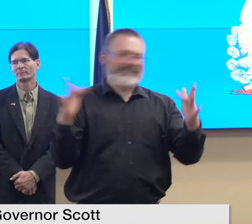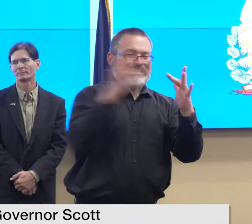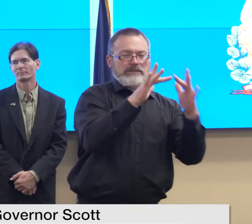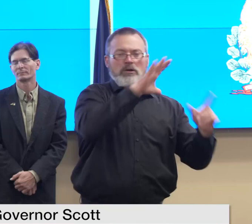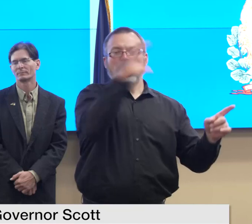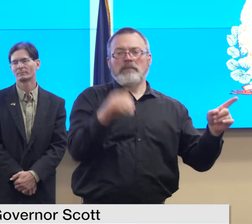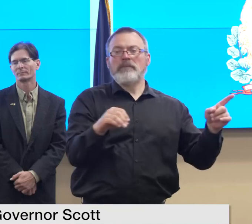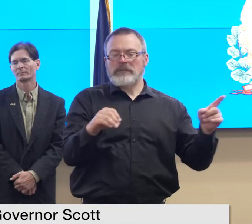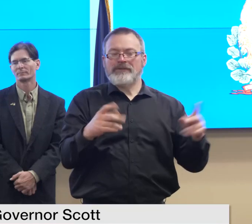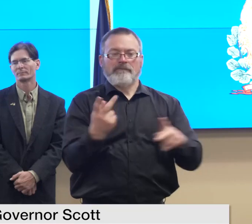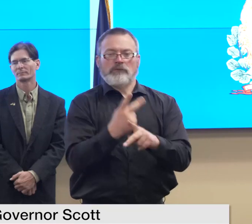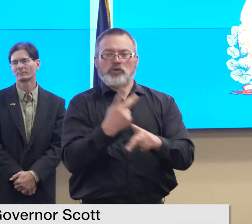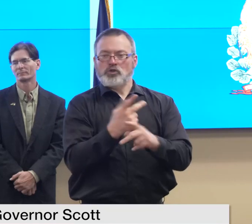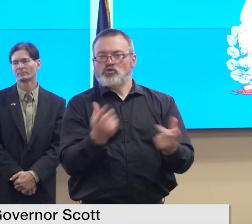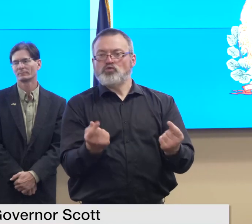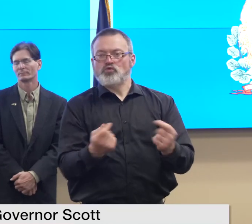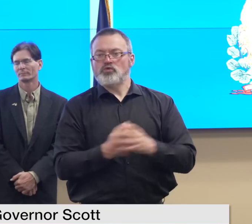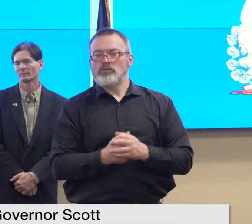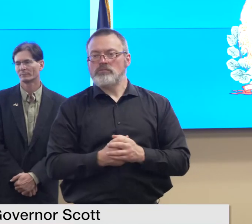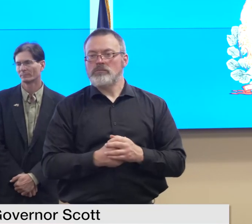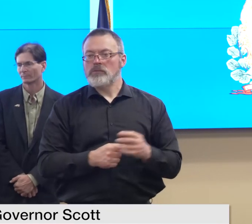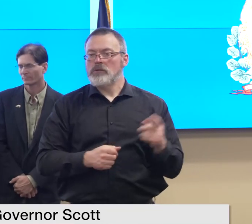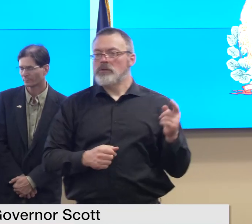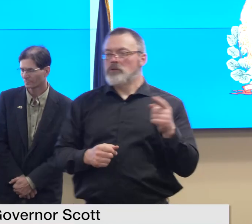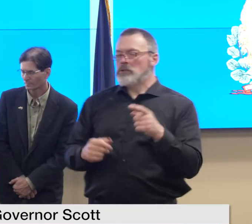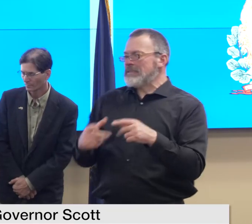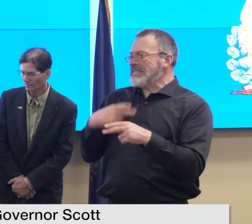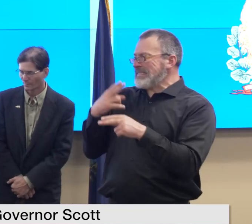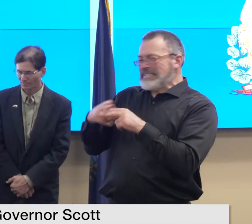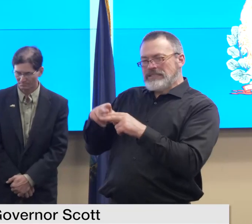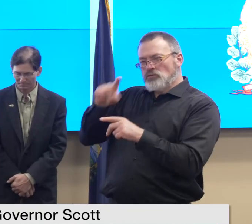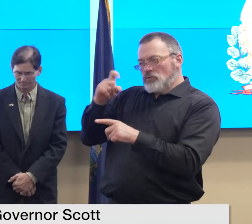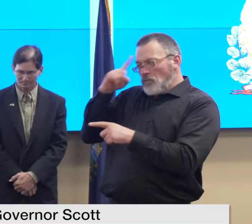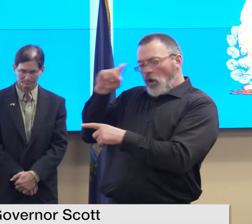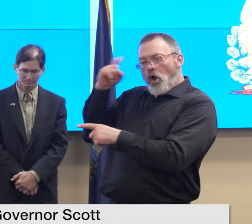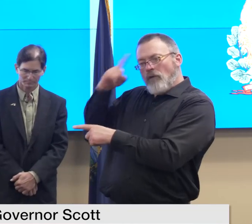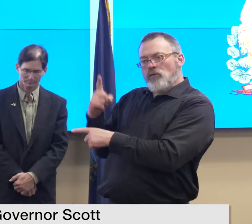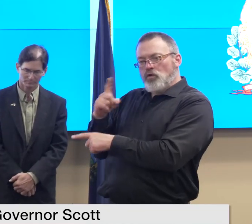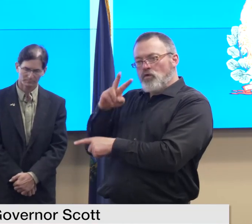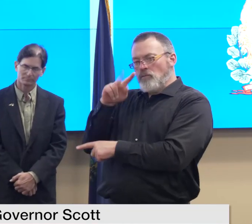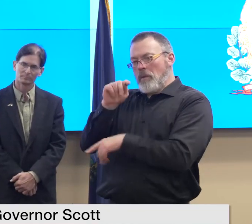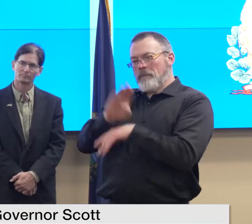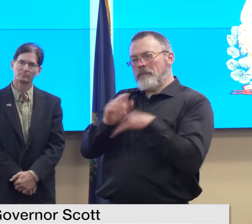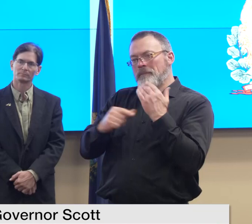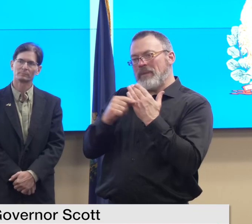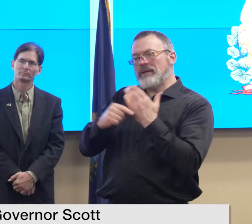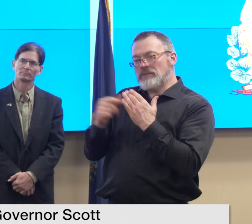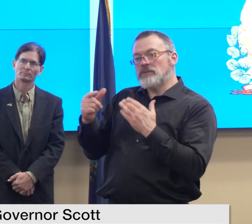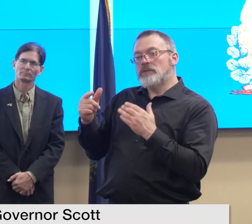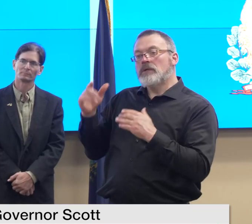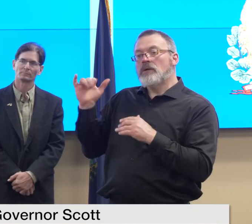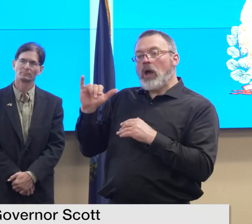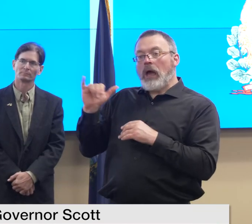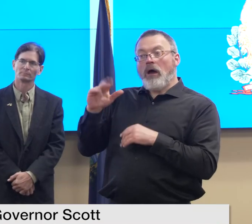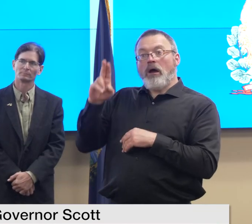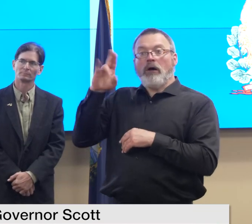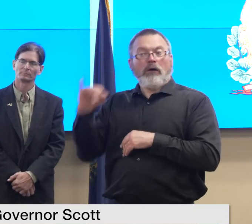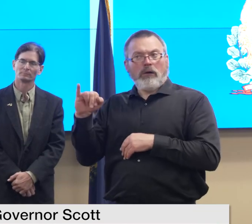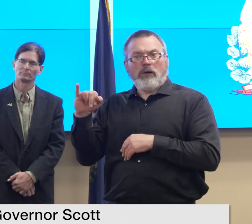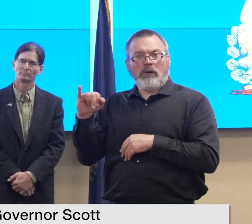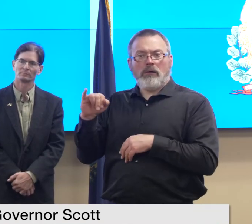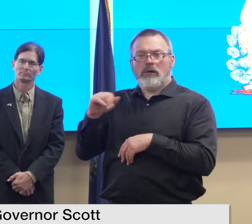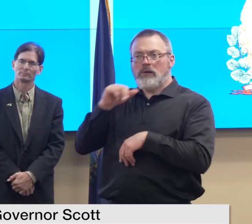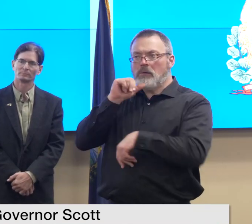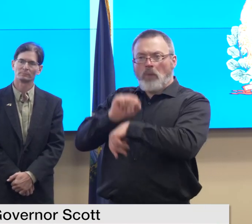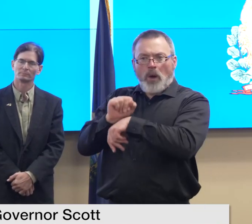okay and quickly governor any any um reaction to the unemployment report that came out today which was also